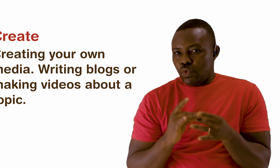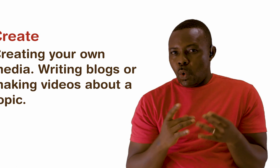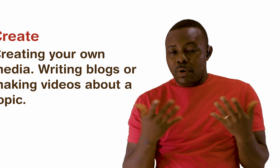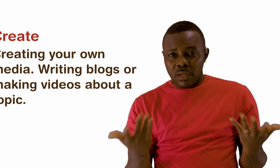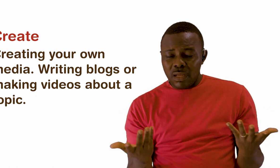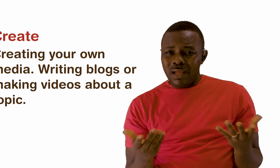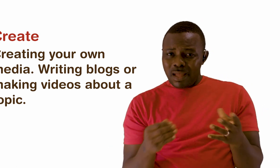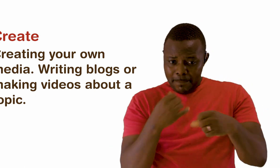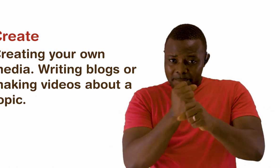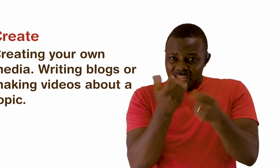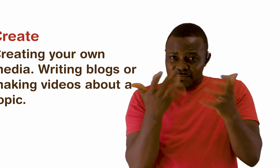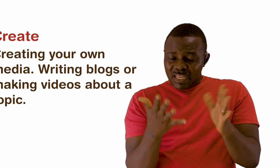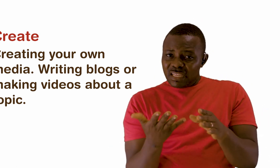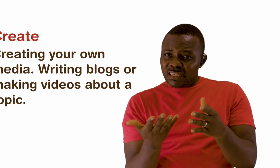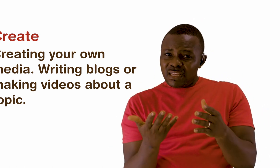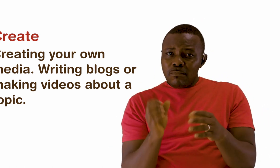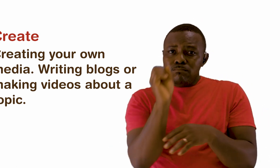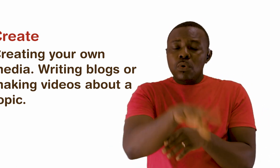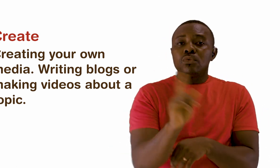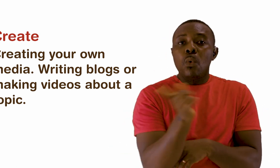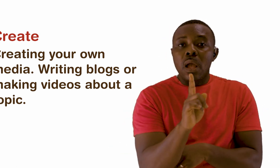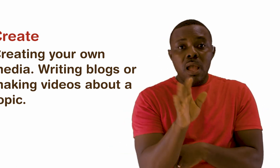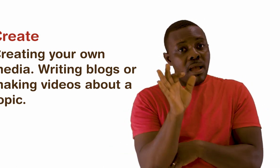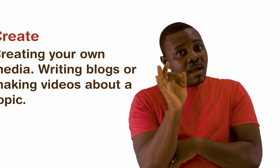and then add another beautiful story to it, do you put it on Facebook or YouTube?